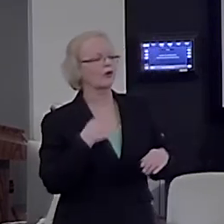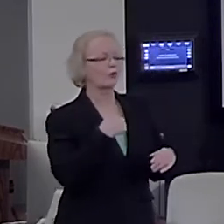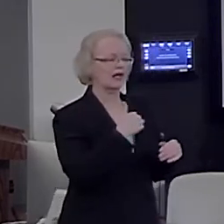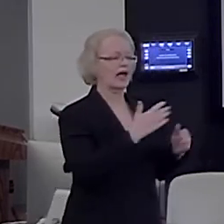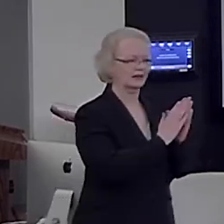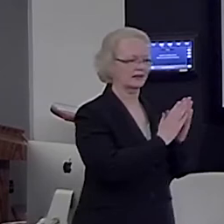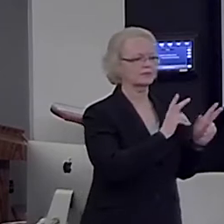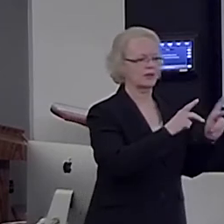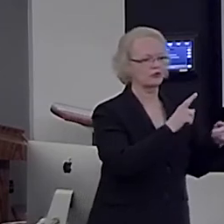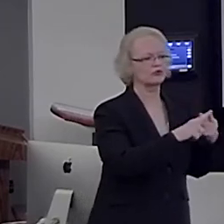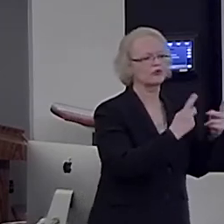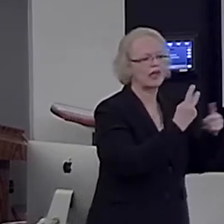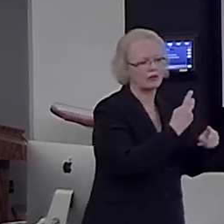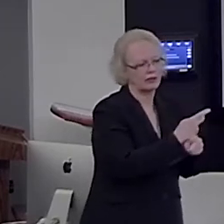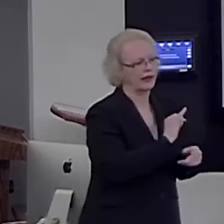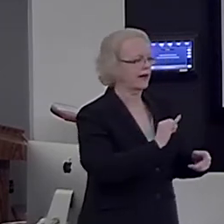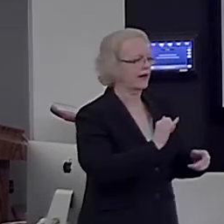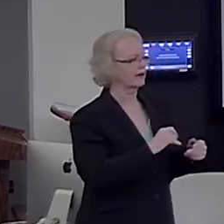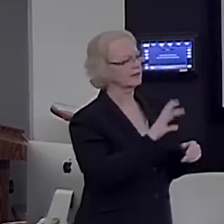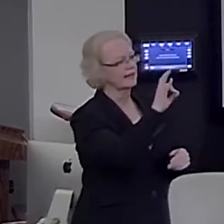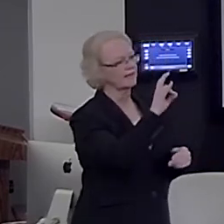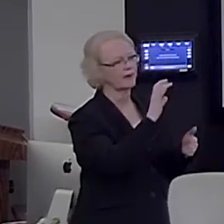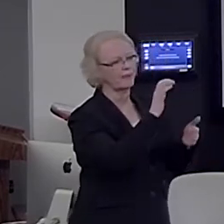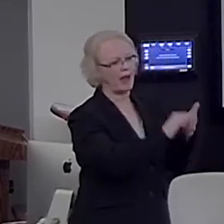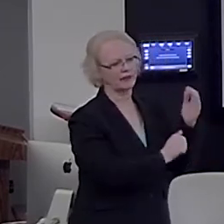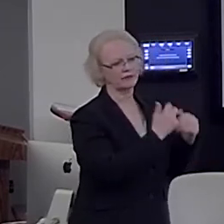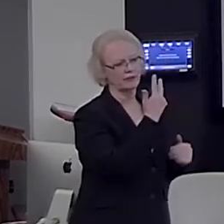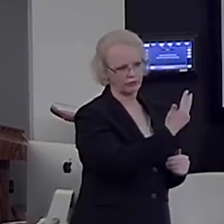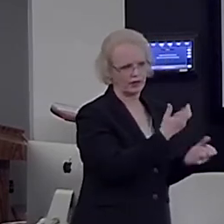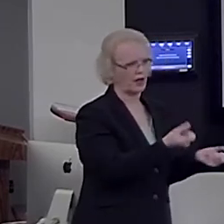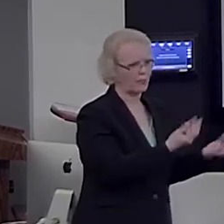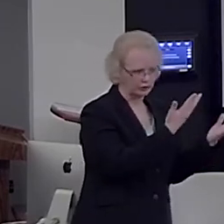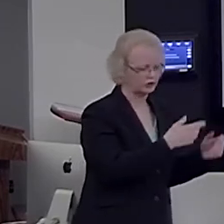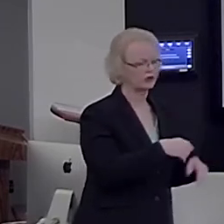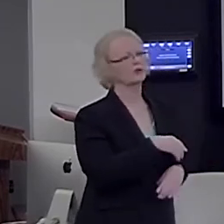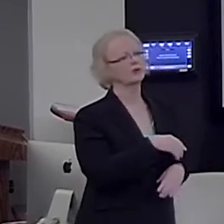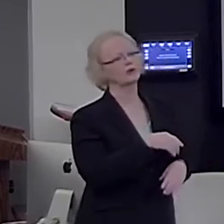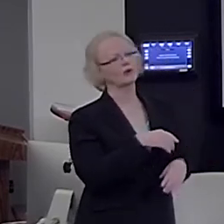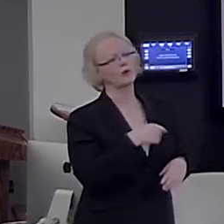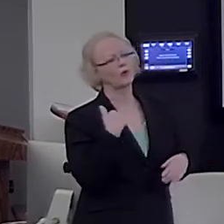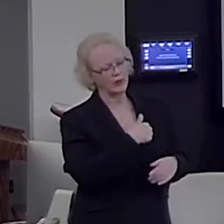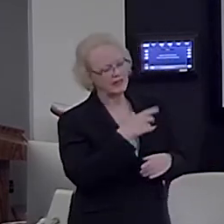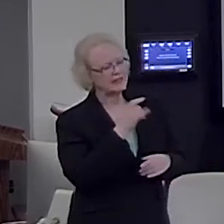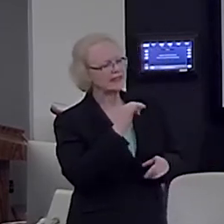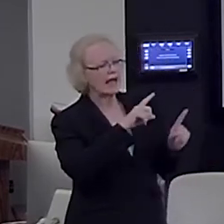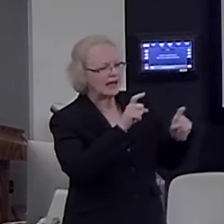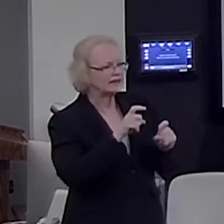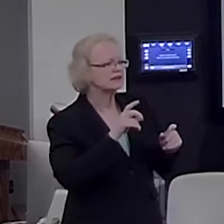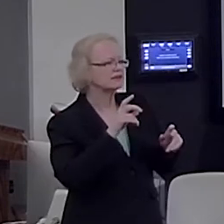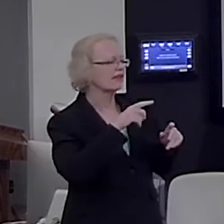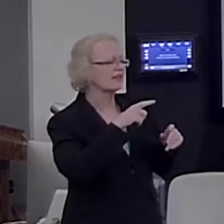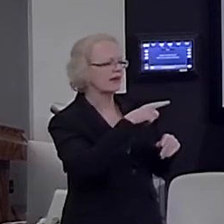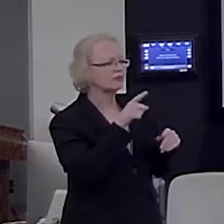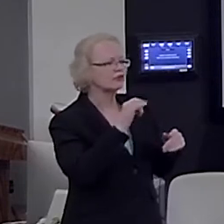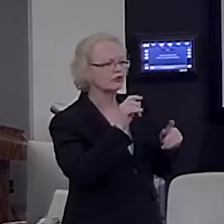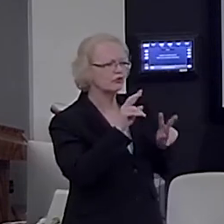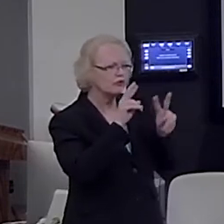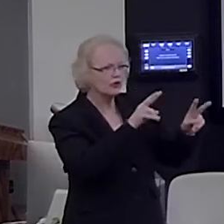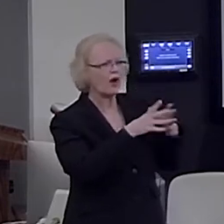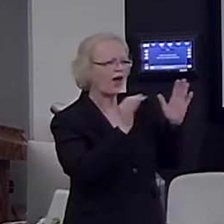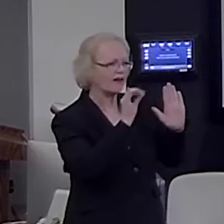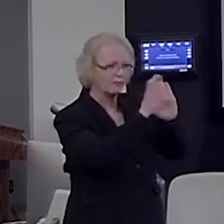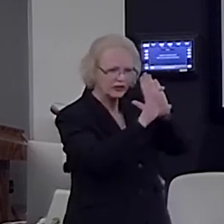compute seven minus three. And we also had subjects view a lot of pictures, bodies, tools,